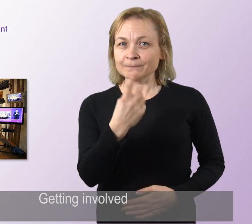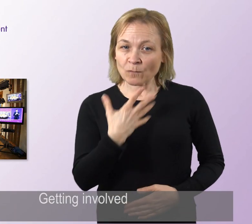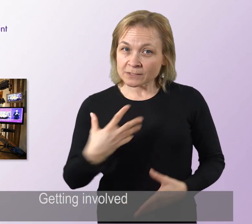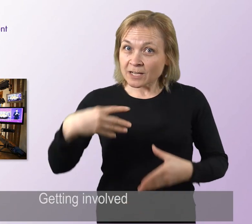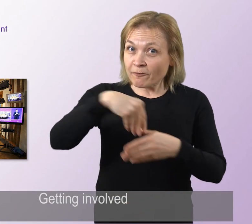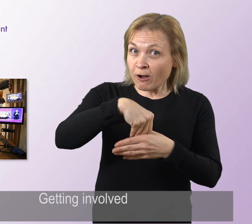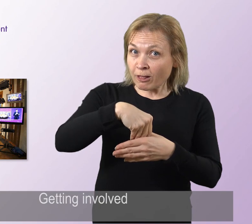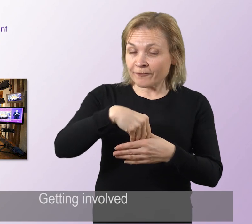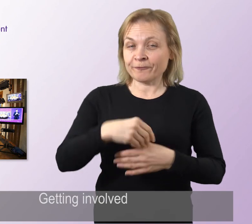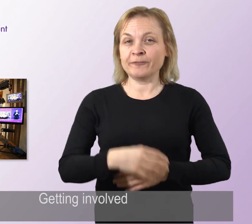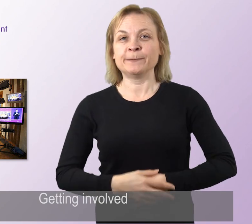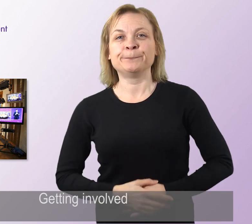Getting involved